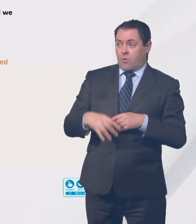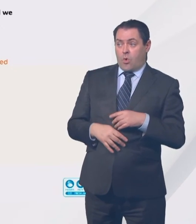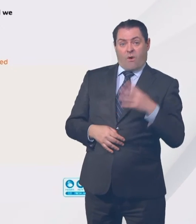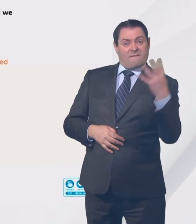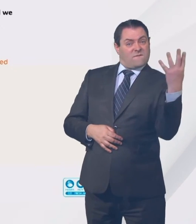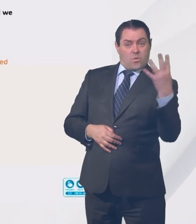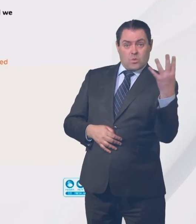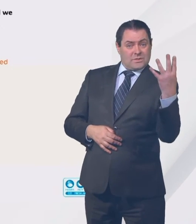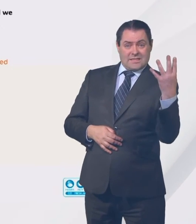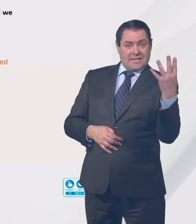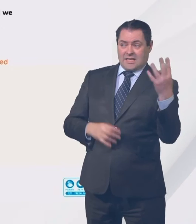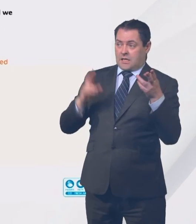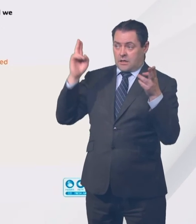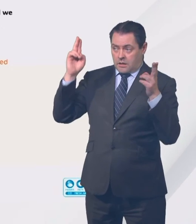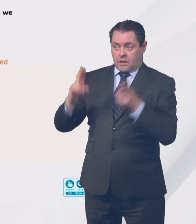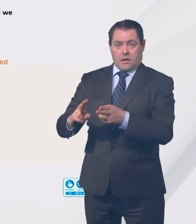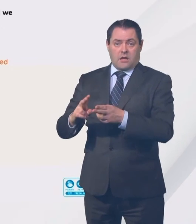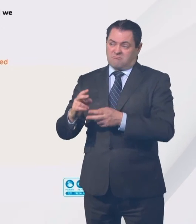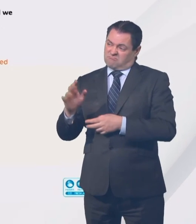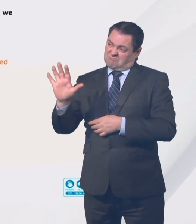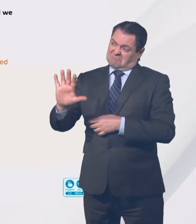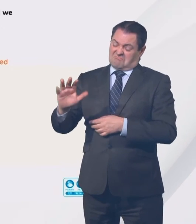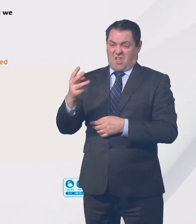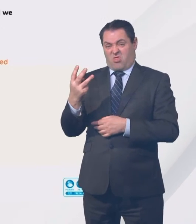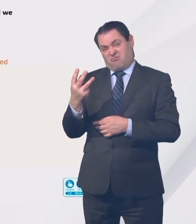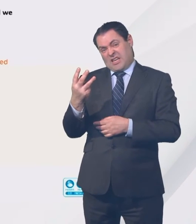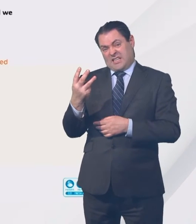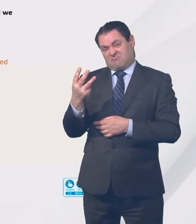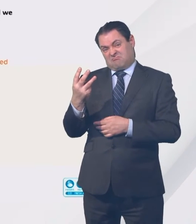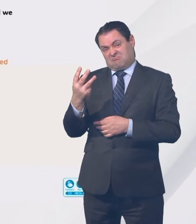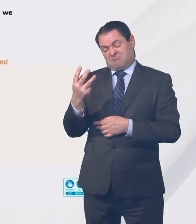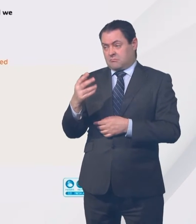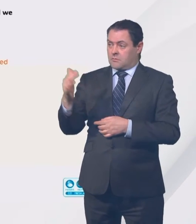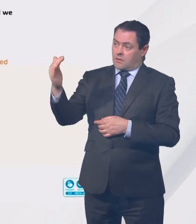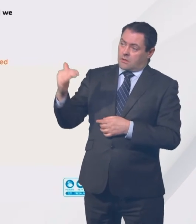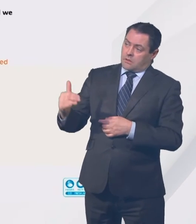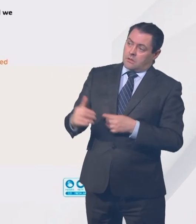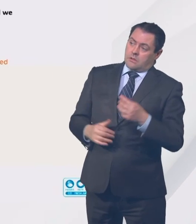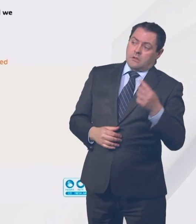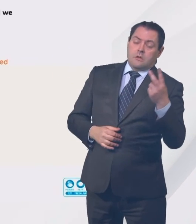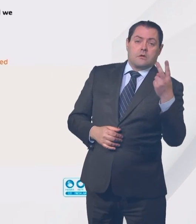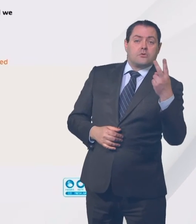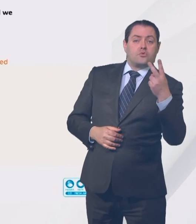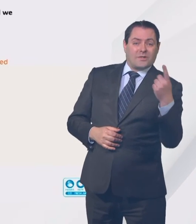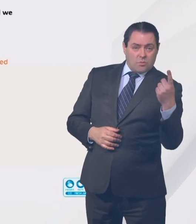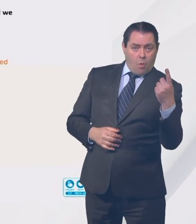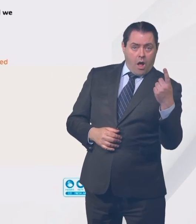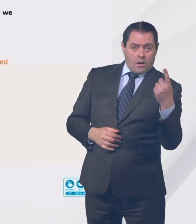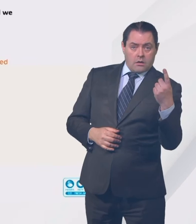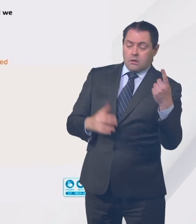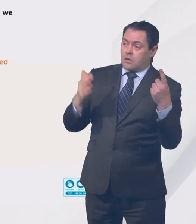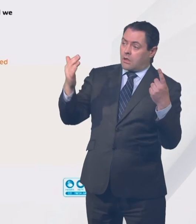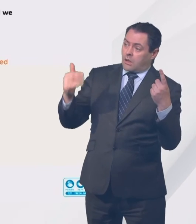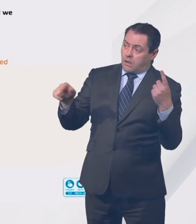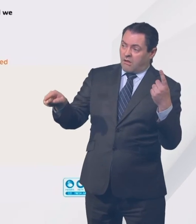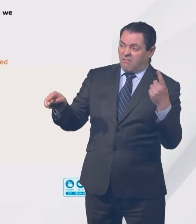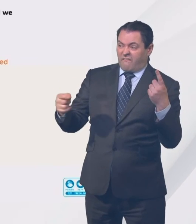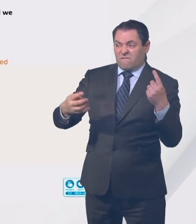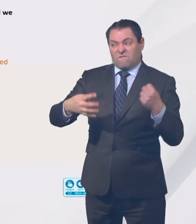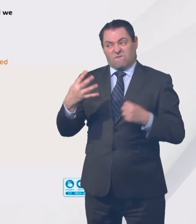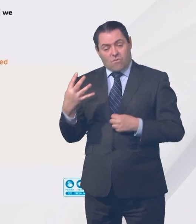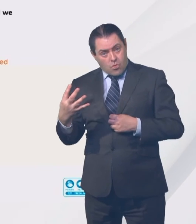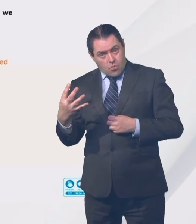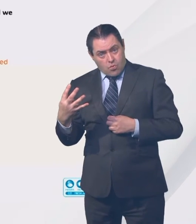instead of it being 14, it would be three. As you go to the higher ages, 45 to